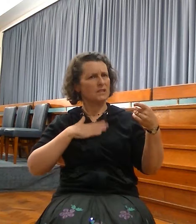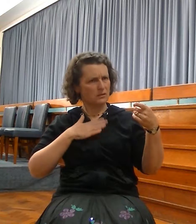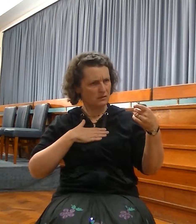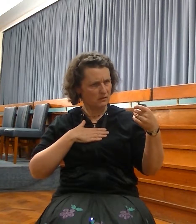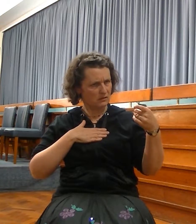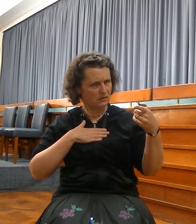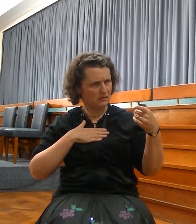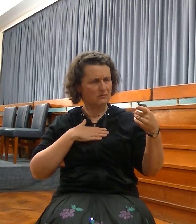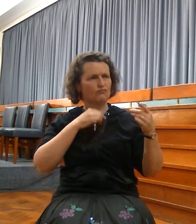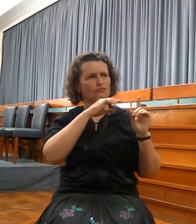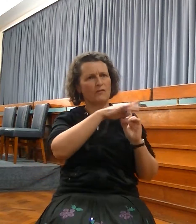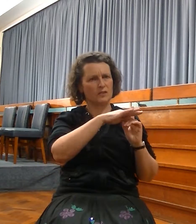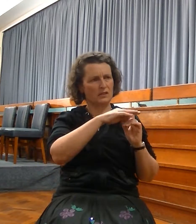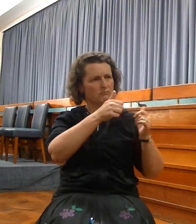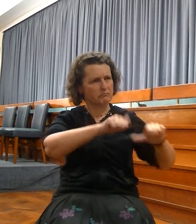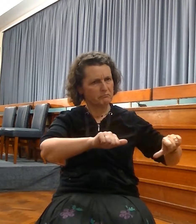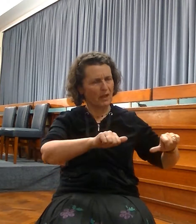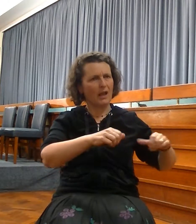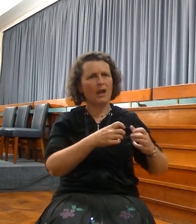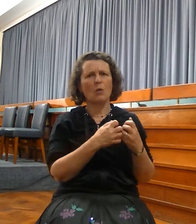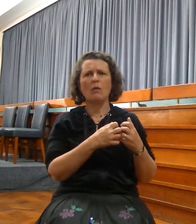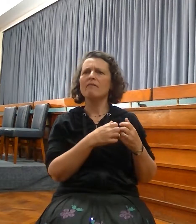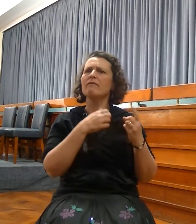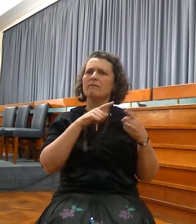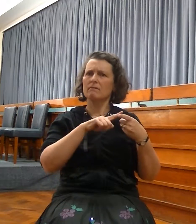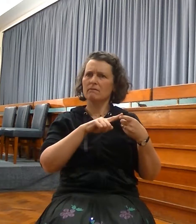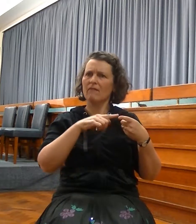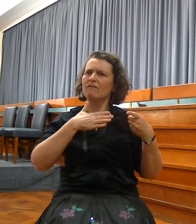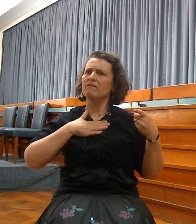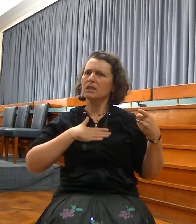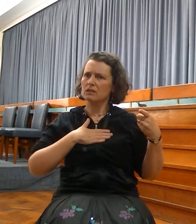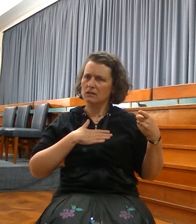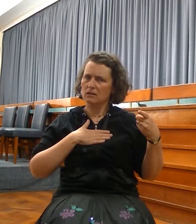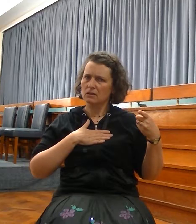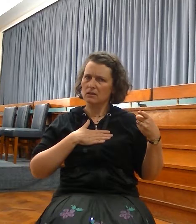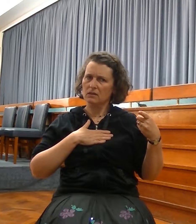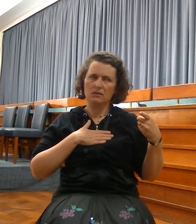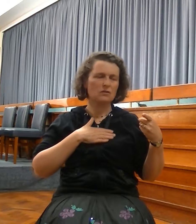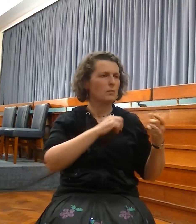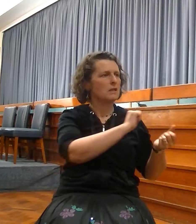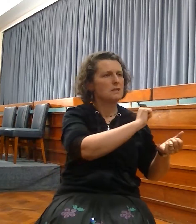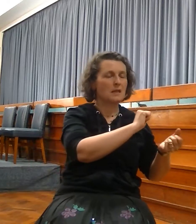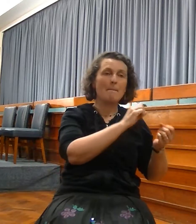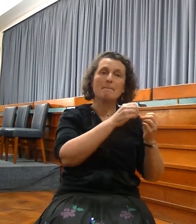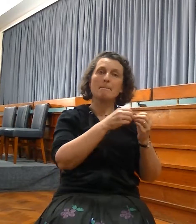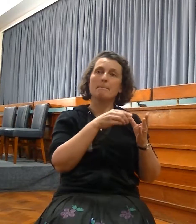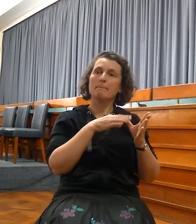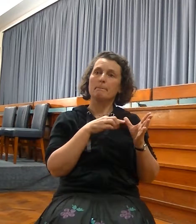remnant of the Babylonian captives returned to Judah. But the prophecies are not